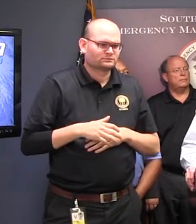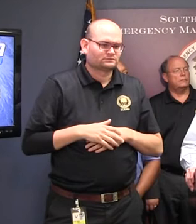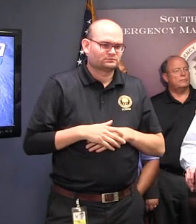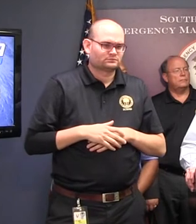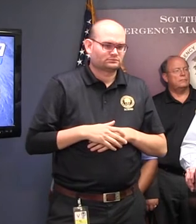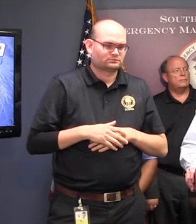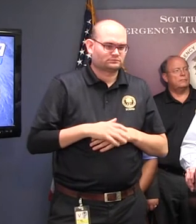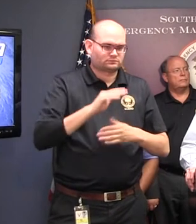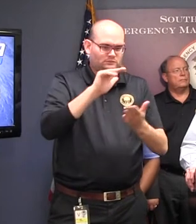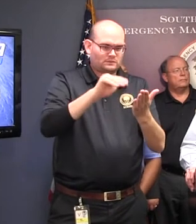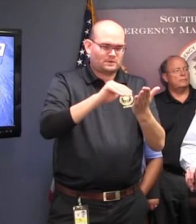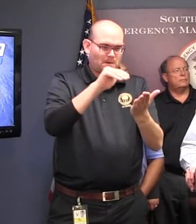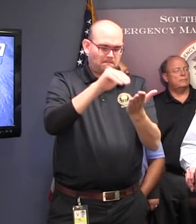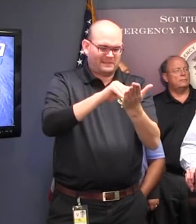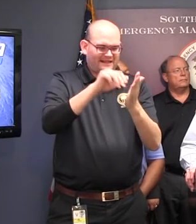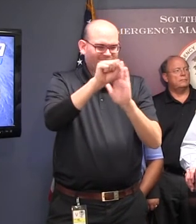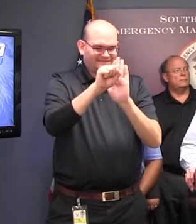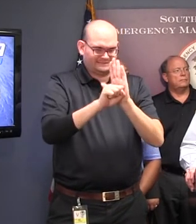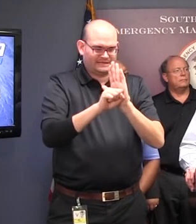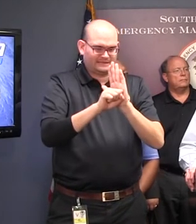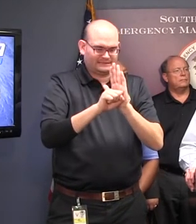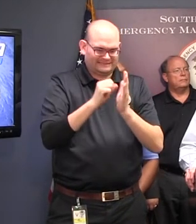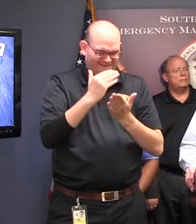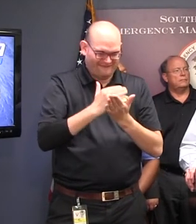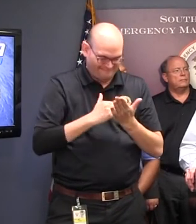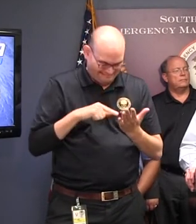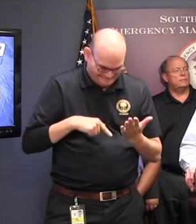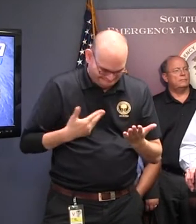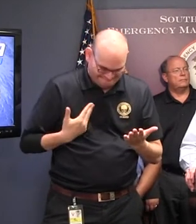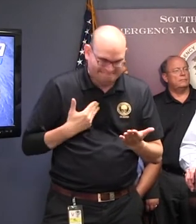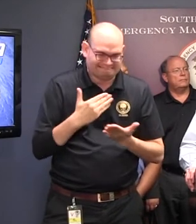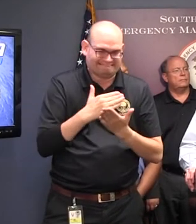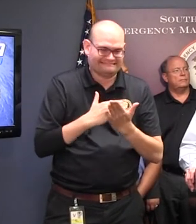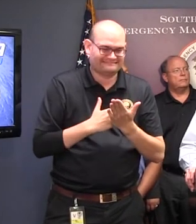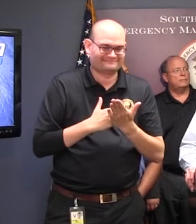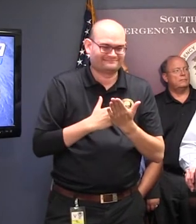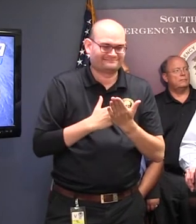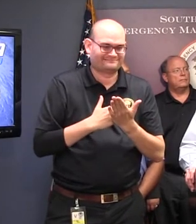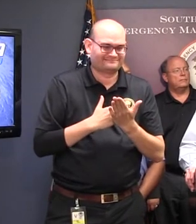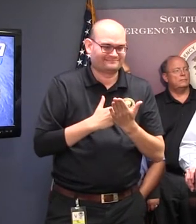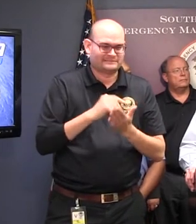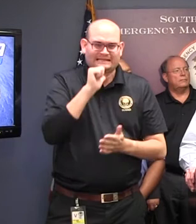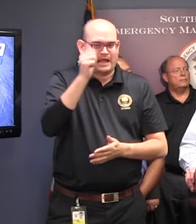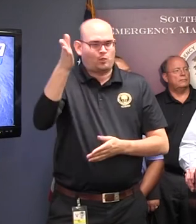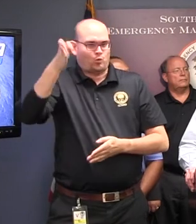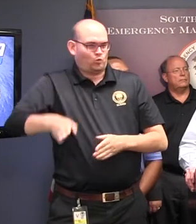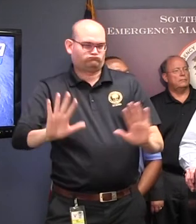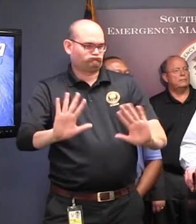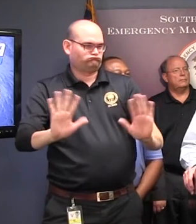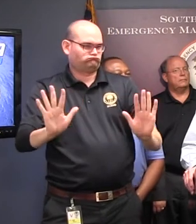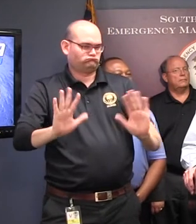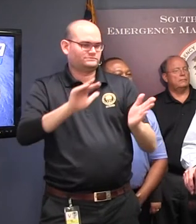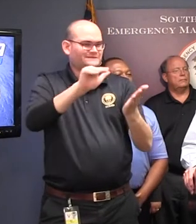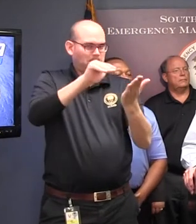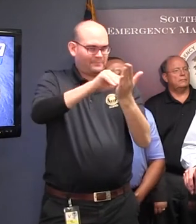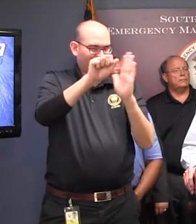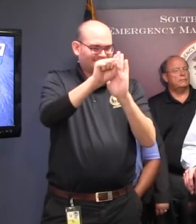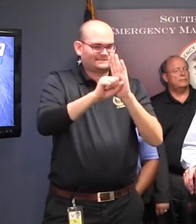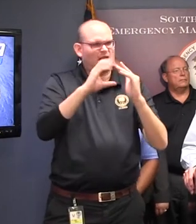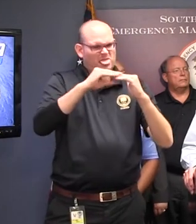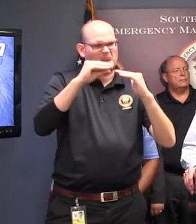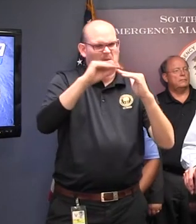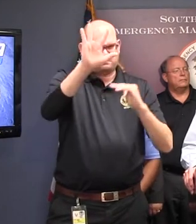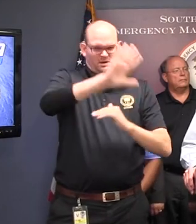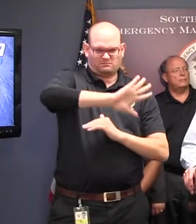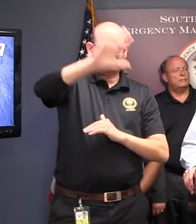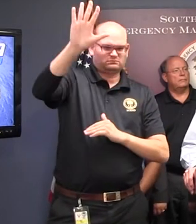of in the middle of the state. I don't have my list. They're not in the low country. They're on outside of the zone of danger and high water and